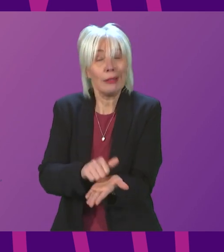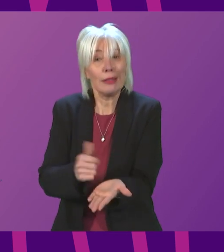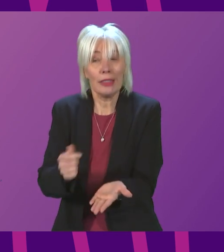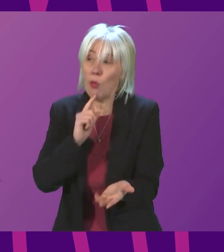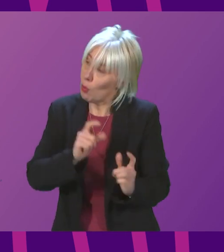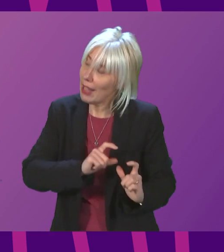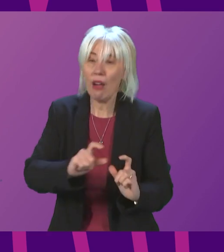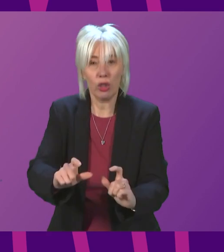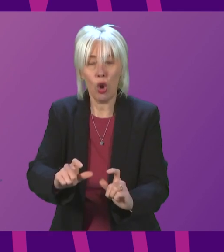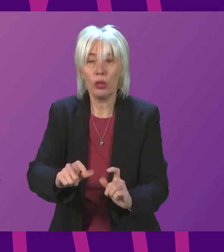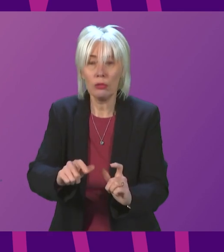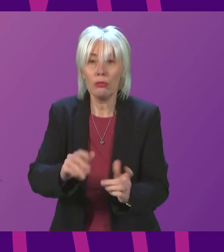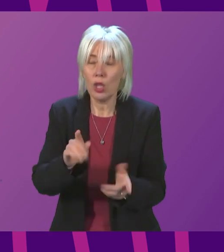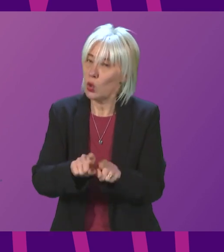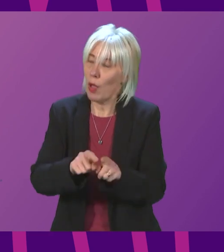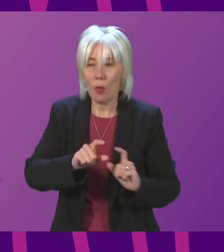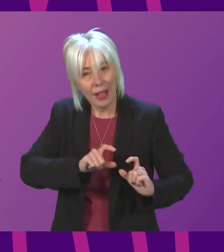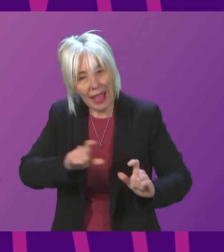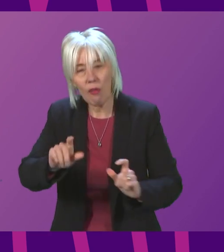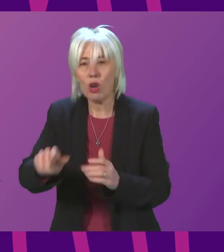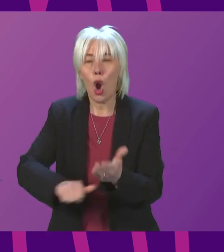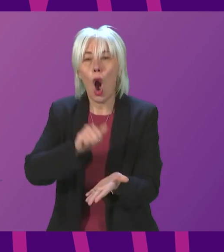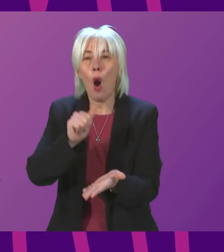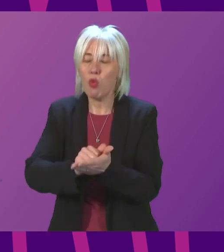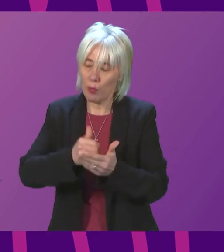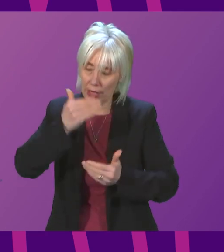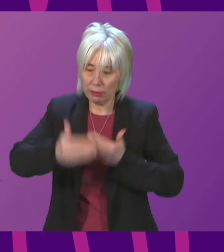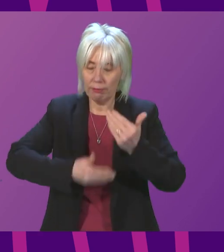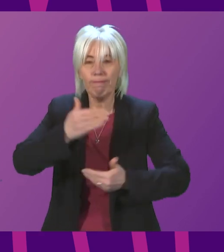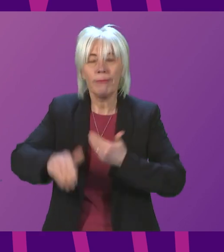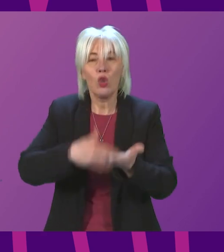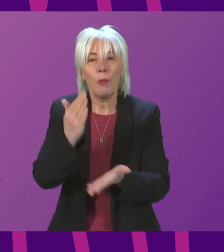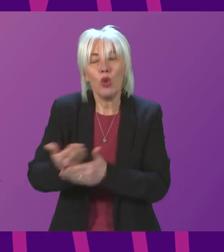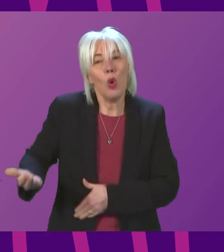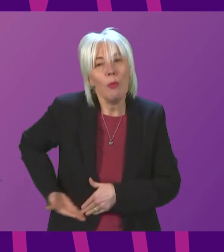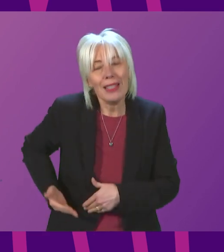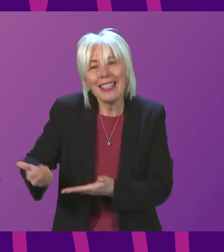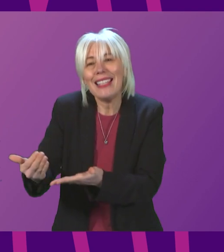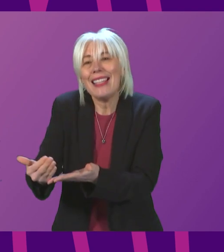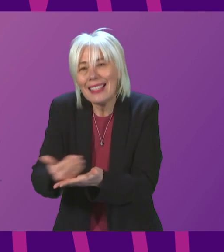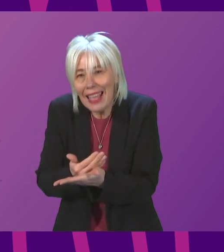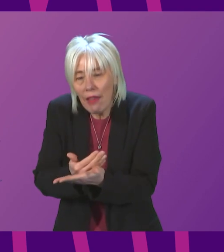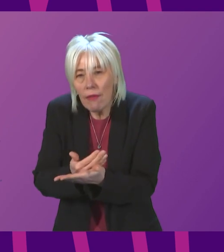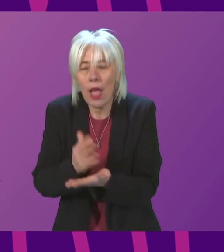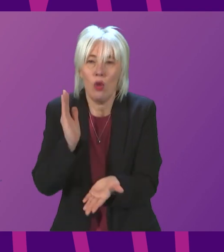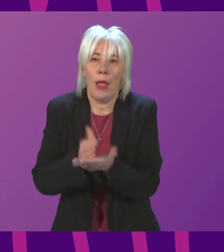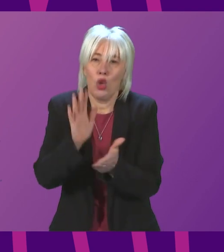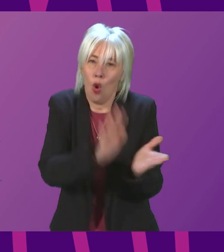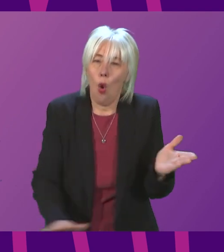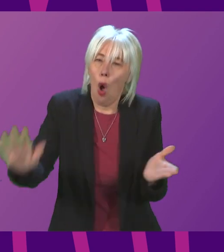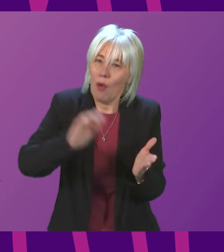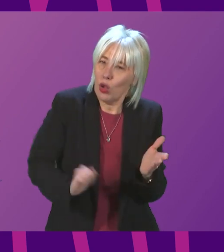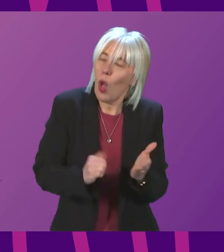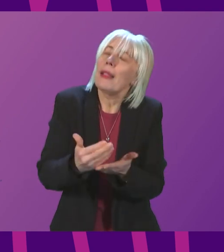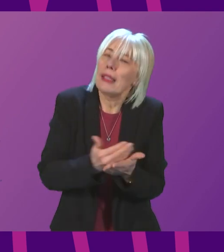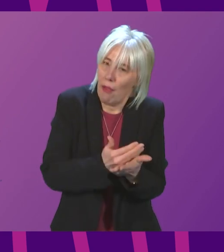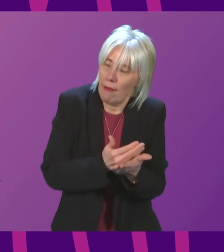to do so, and we will continue to take appropriate steps to keep businesses safe while we keep the overall country safe. And I'm sure